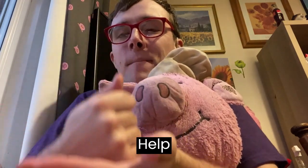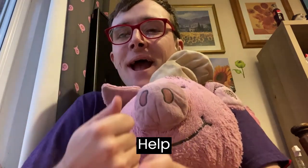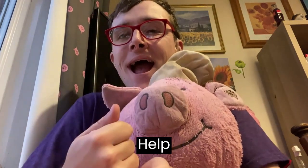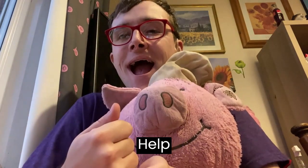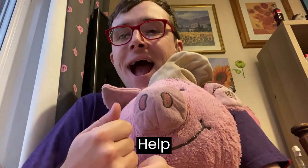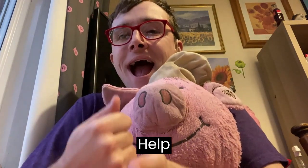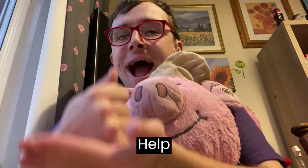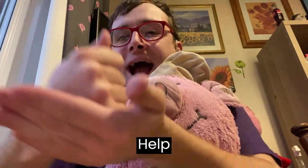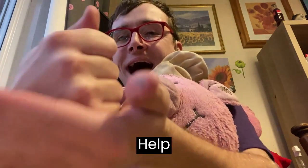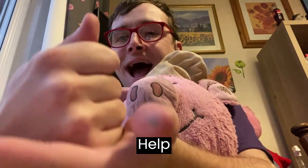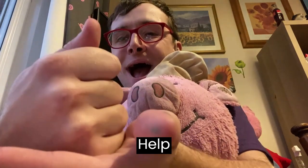Help.